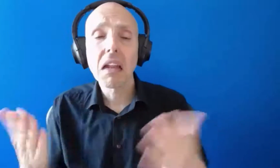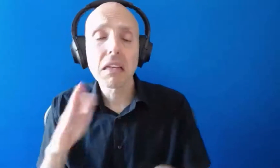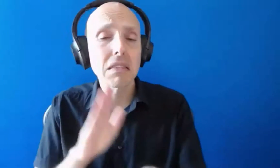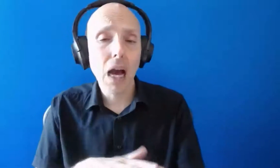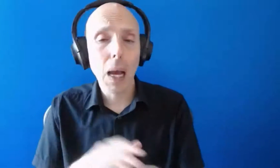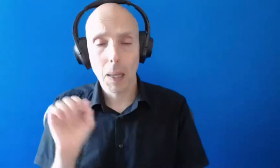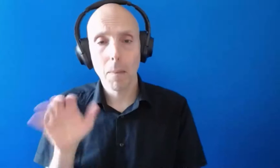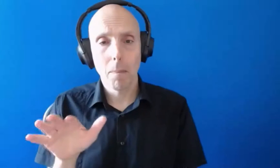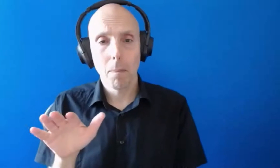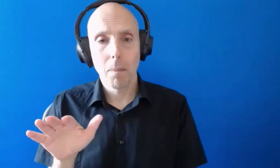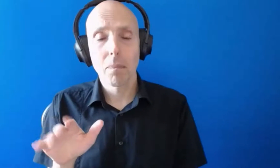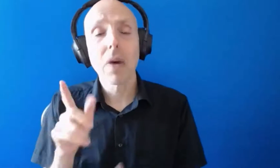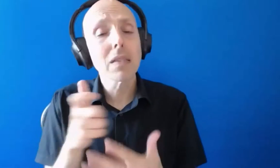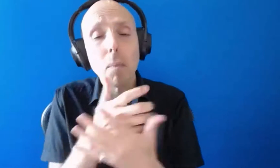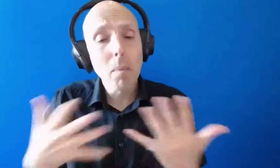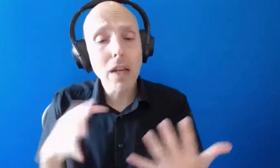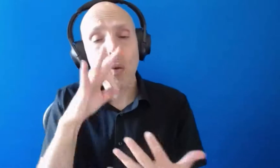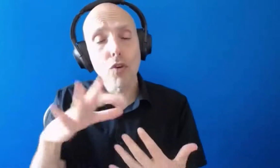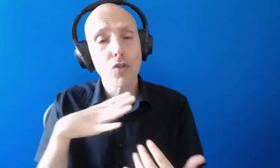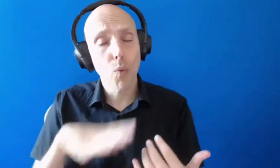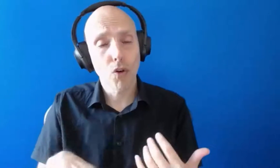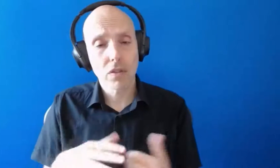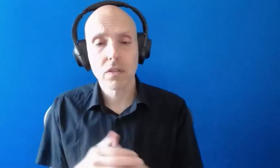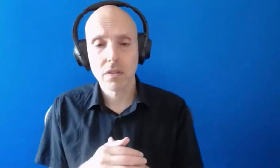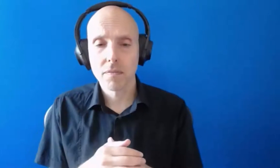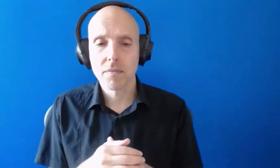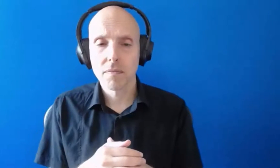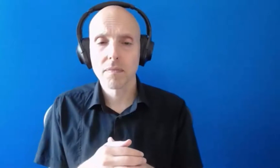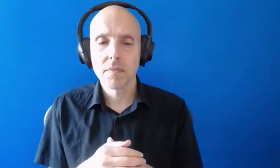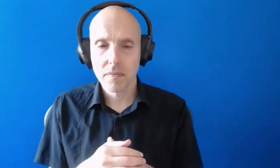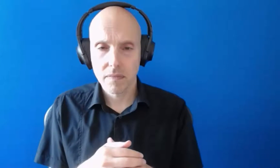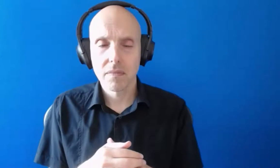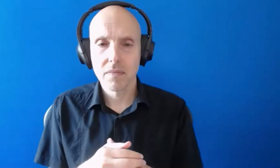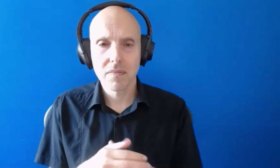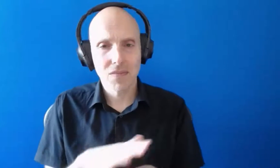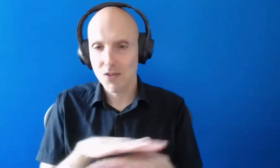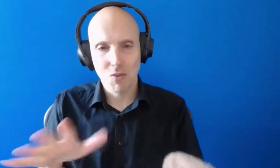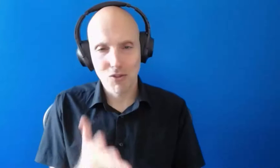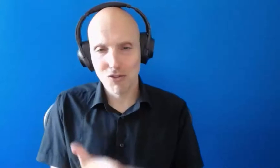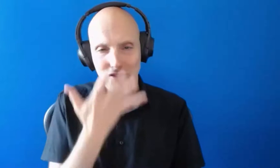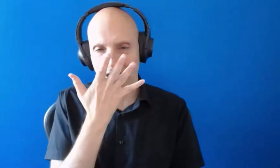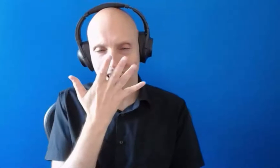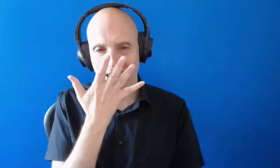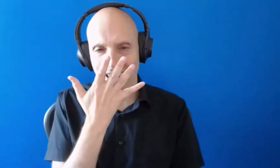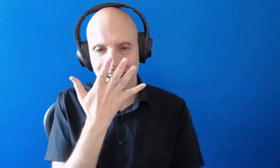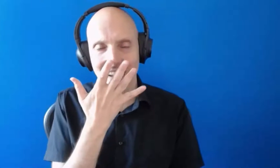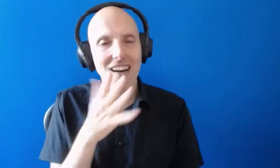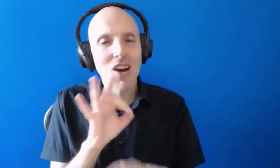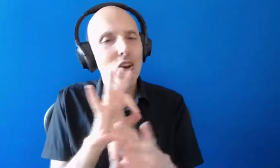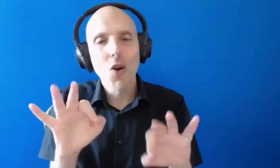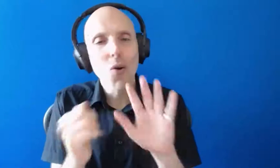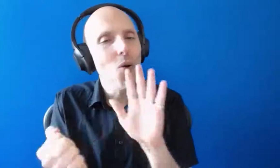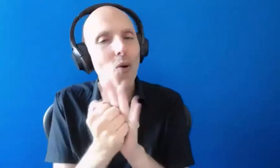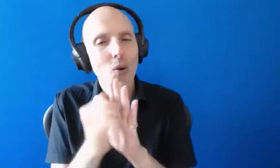and ask as many questions as you like. Please don't be shy there is no such thing as a silly question here.